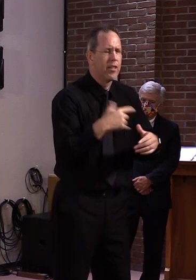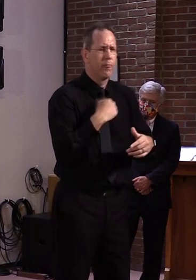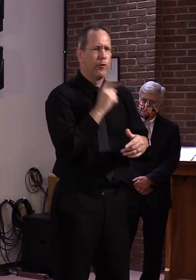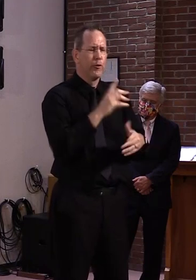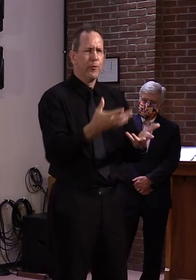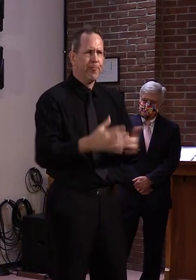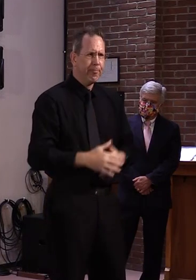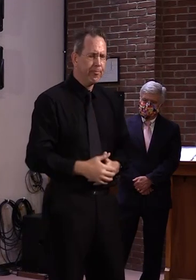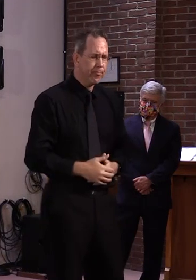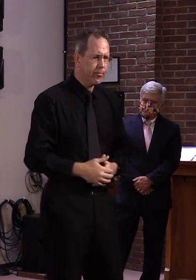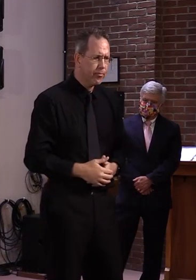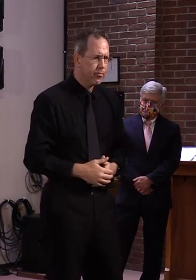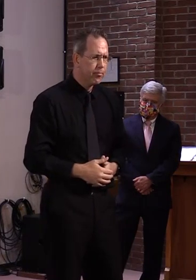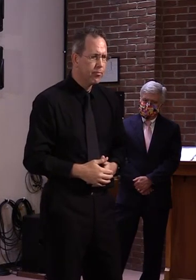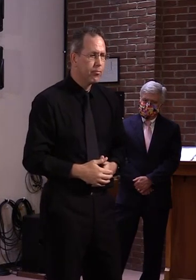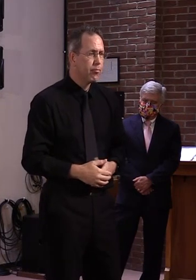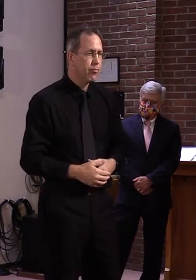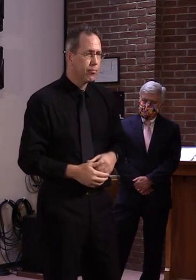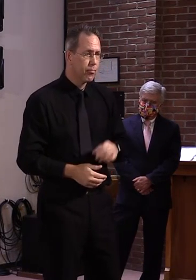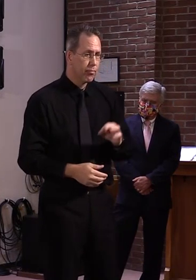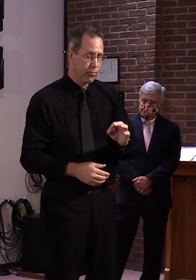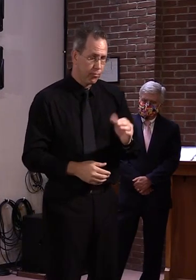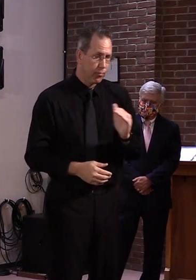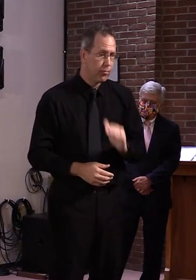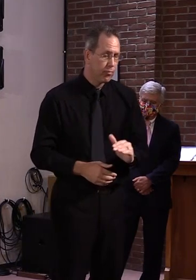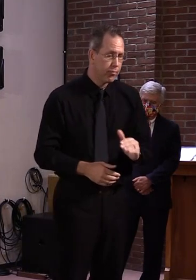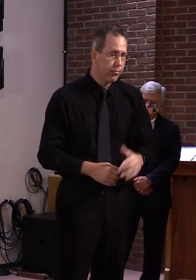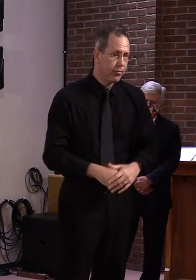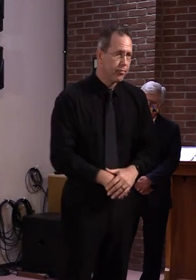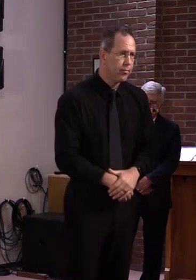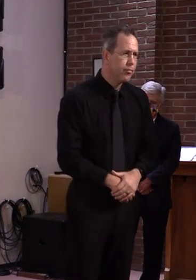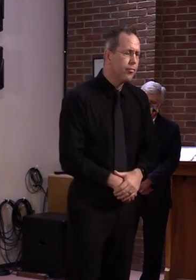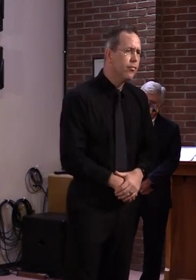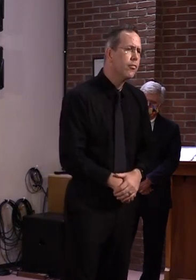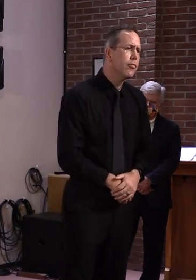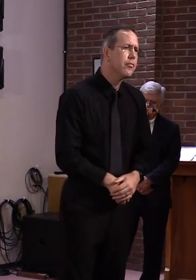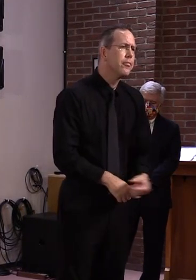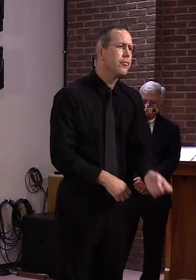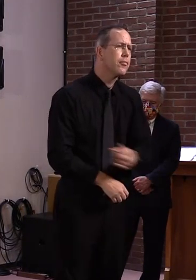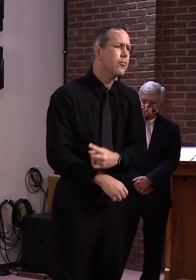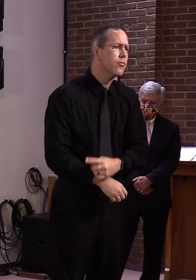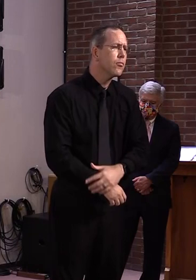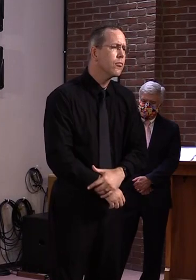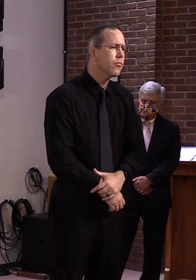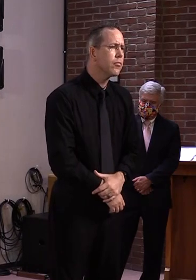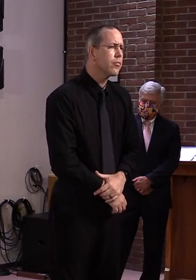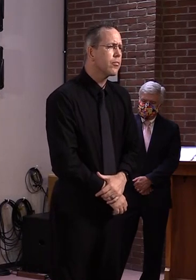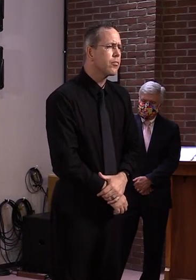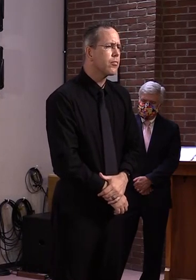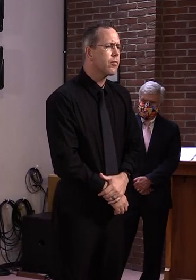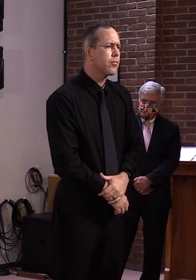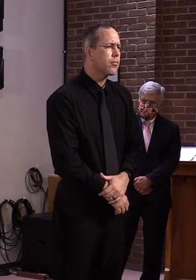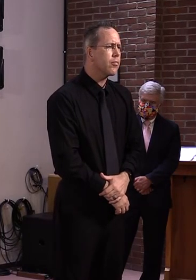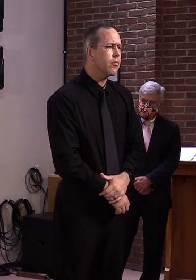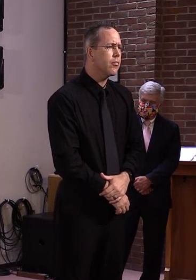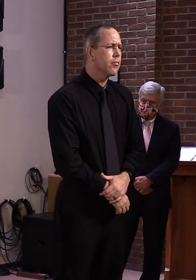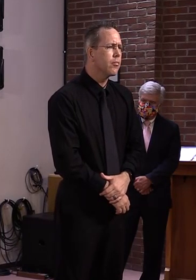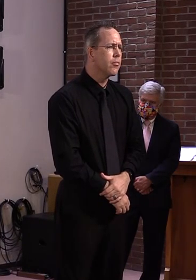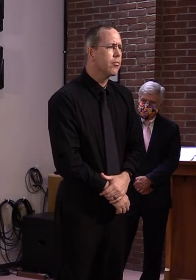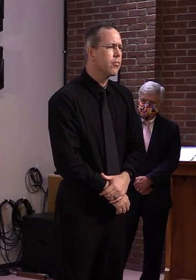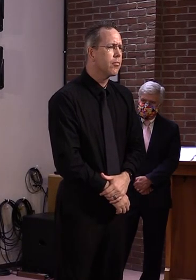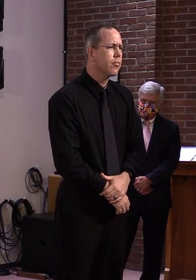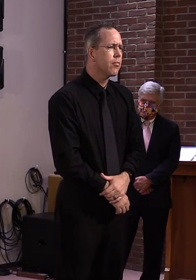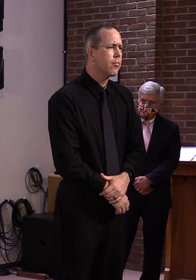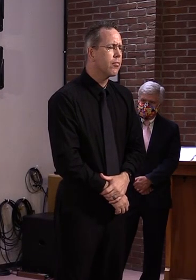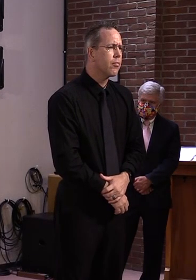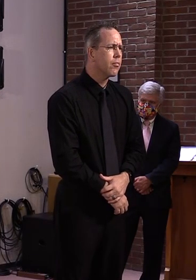Hi, Governor. I want to start with a quick update. I don't know if you had